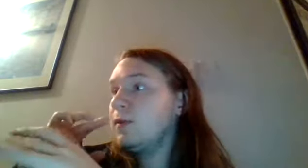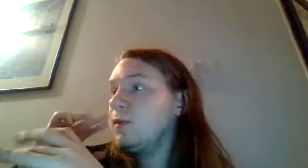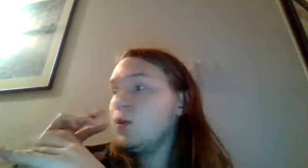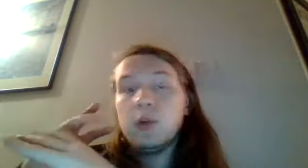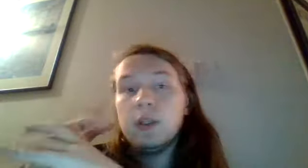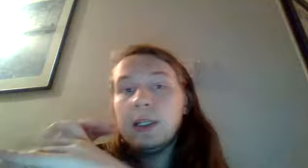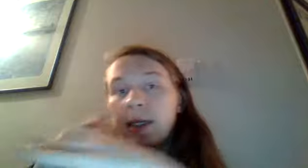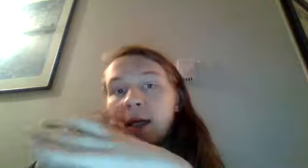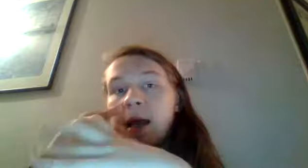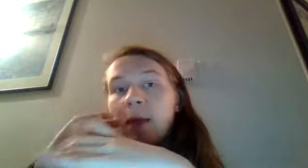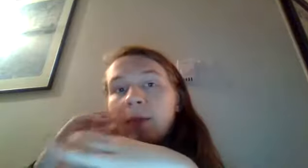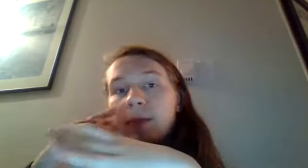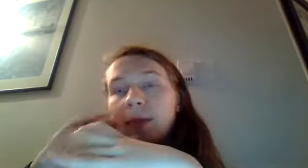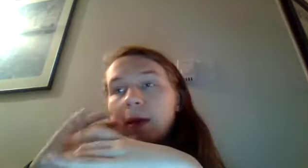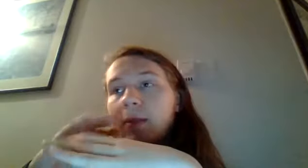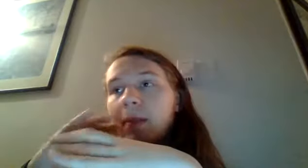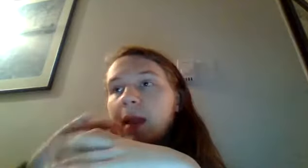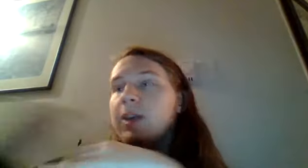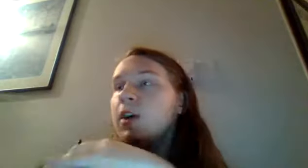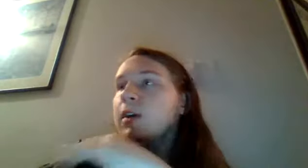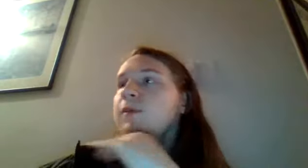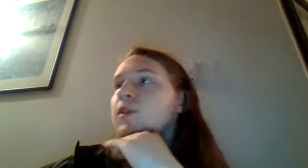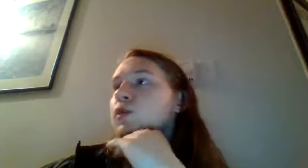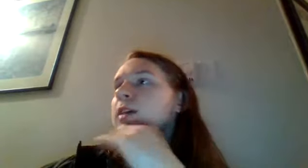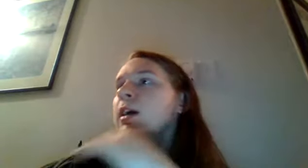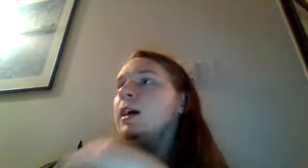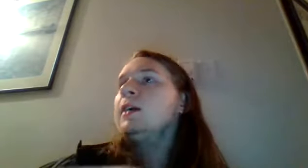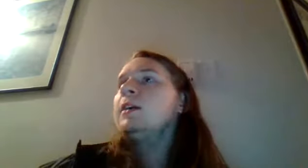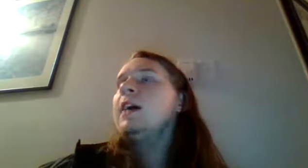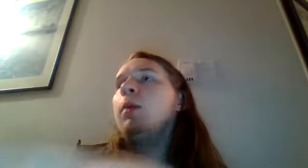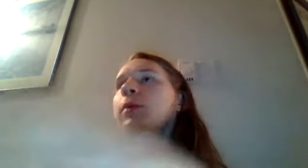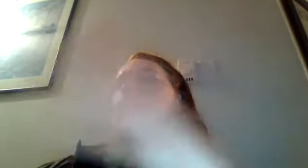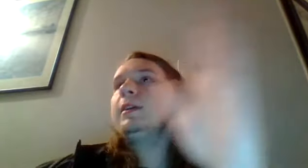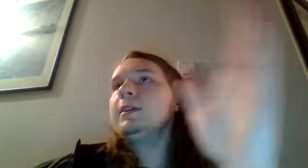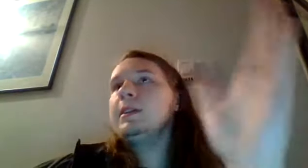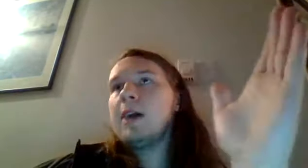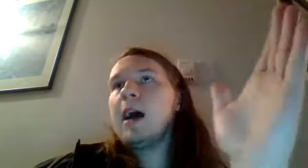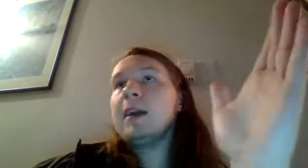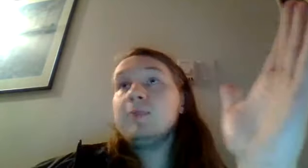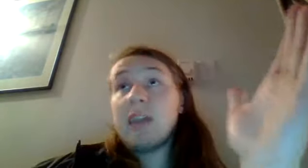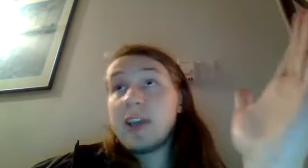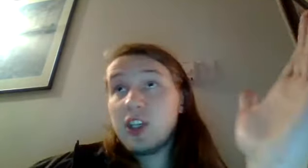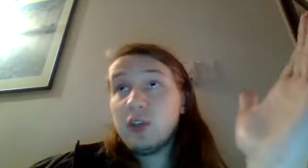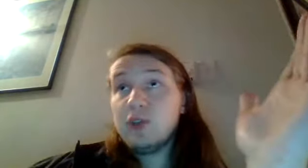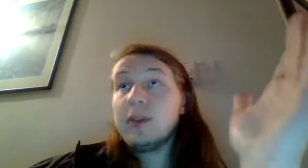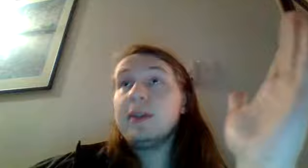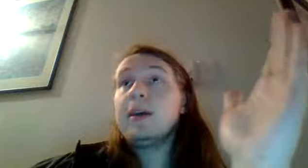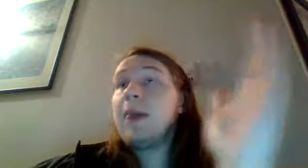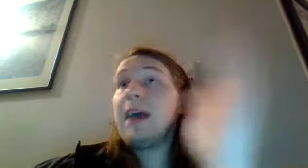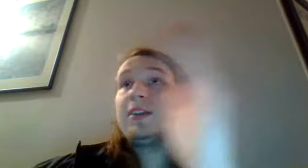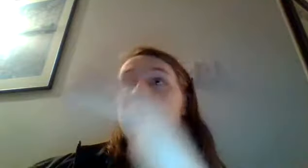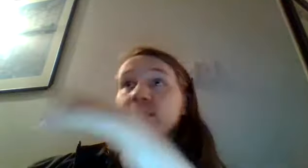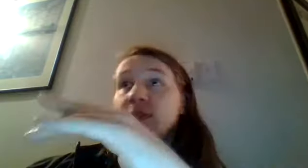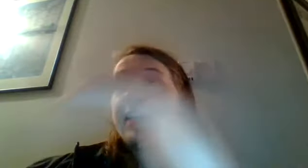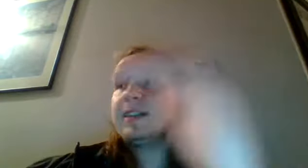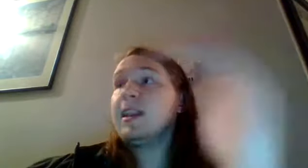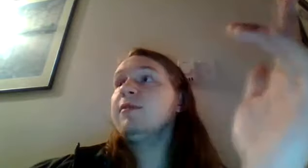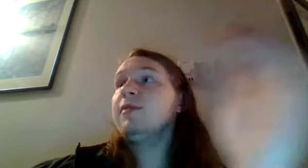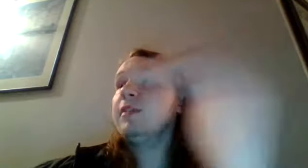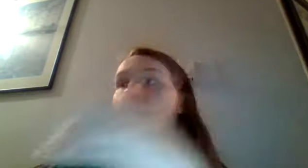of futile um melody on a flute uh helping uh dead children pass on to the next life in a